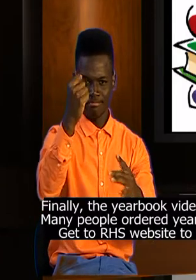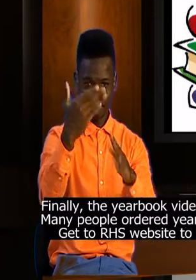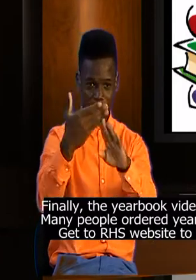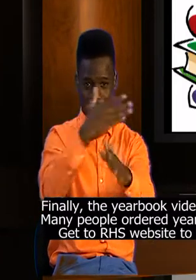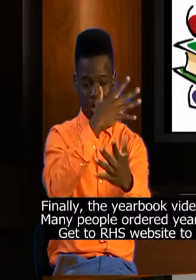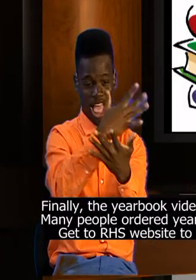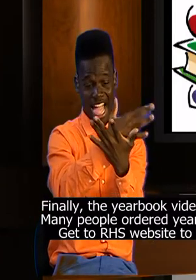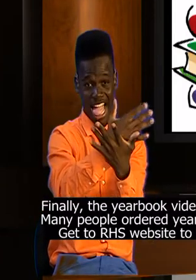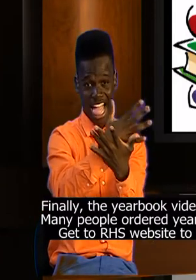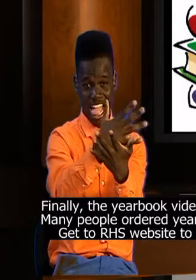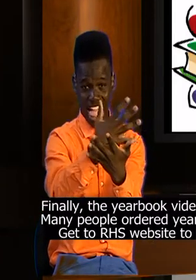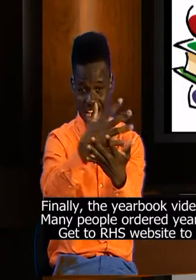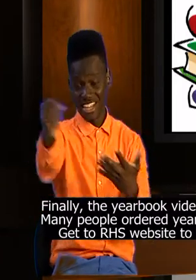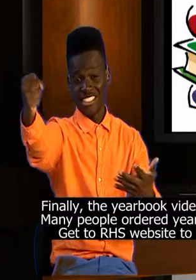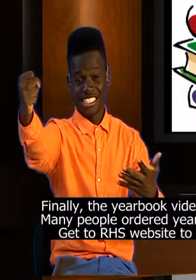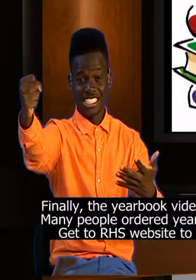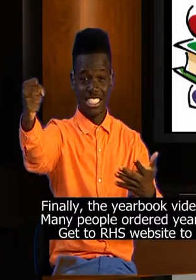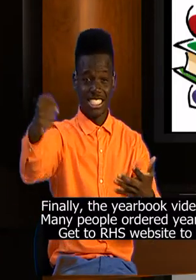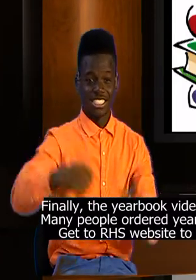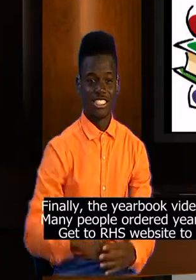right away until they all sell out.